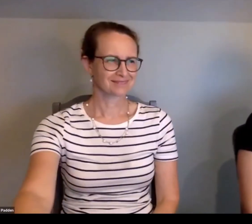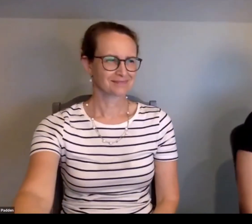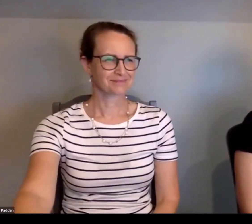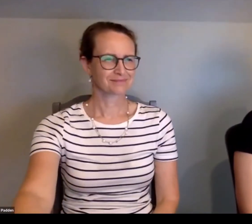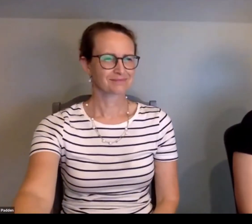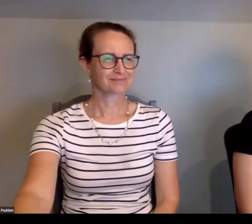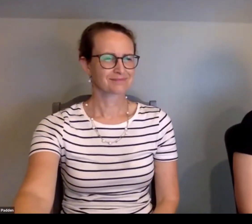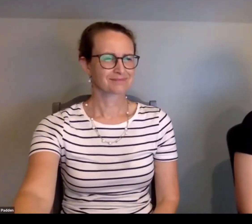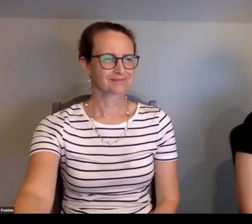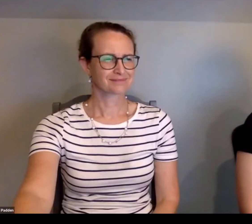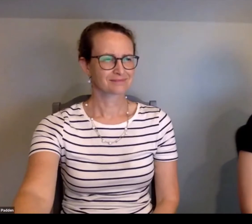Amen.